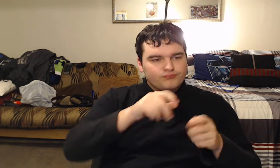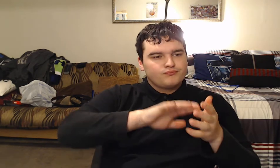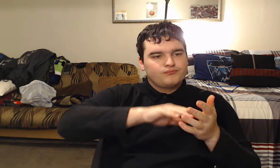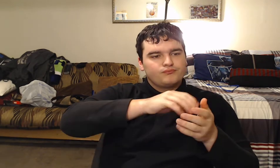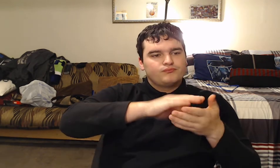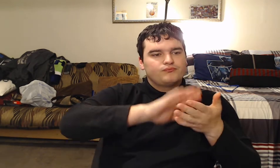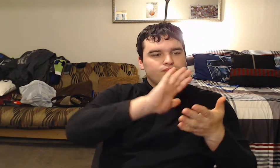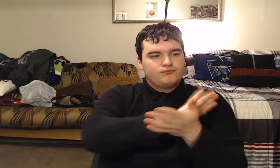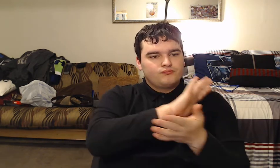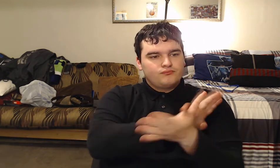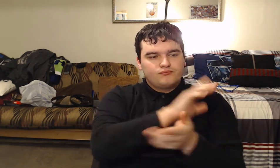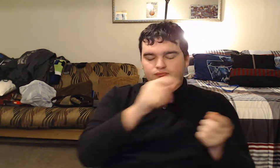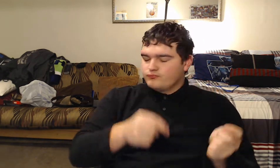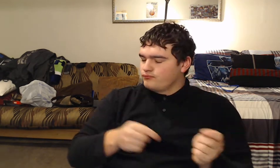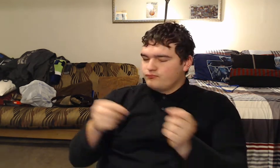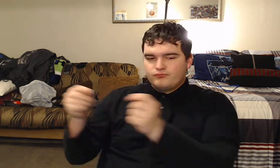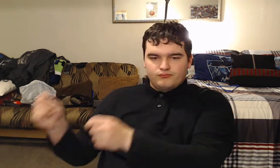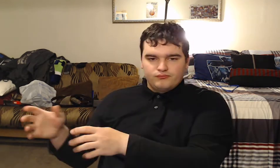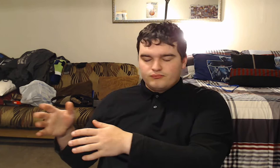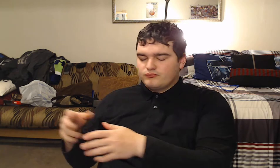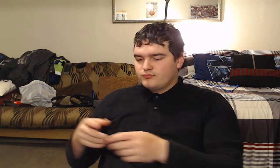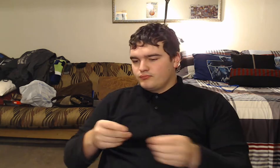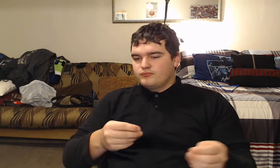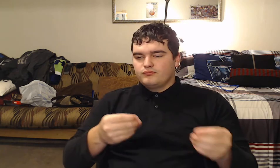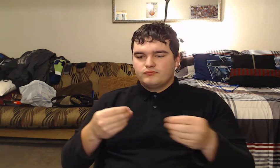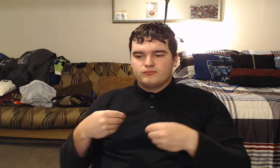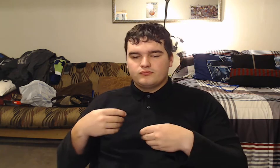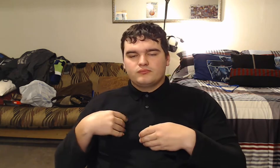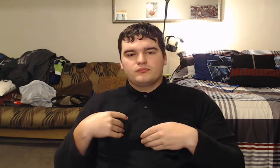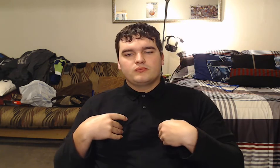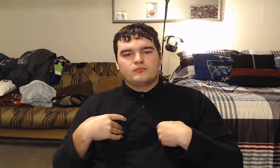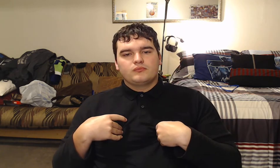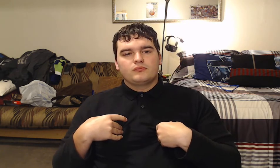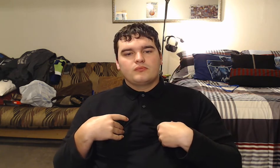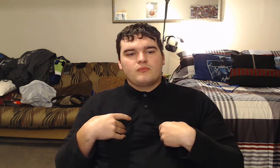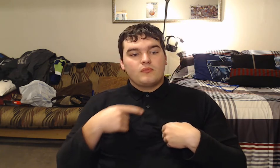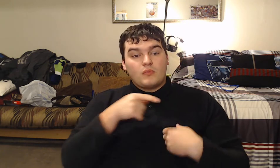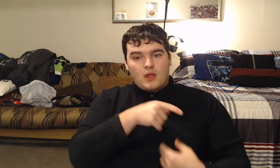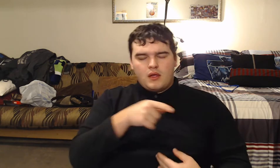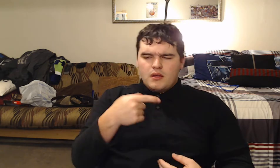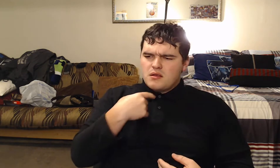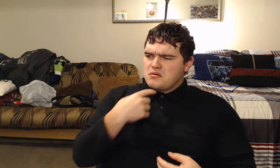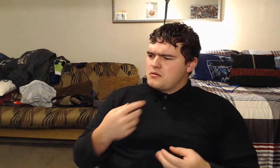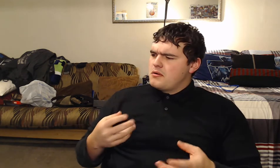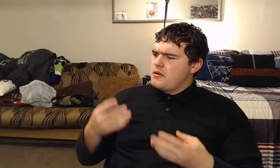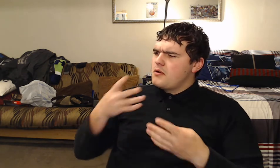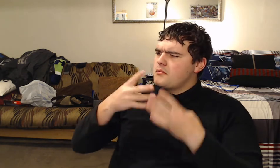Abrams said, the blood came from a man who had cancer,